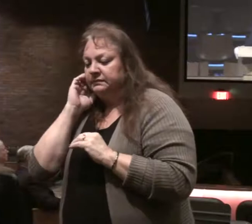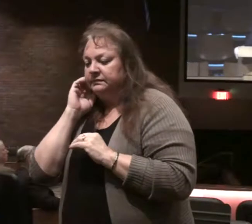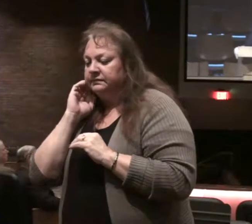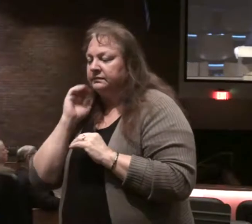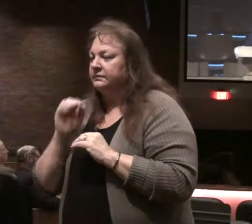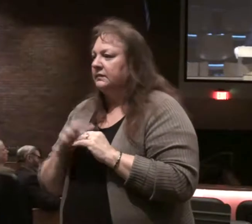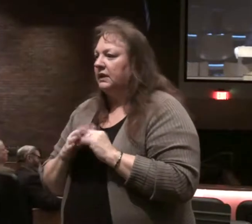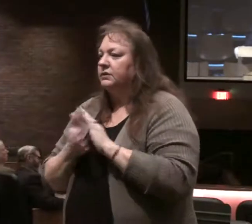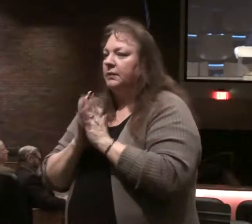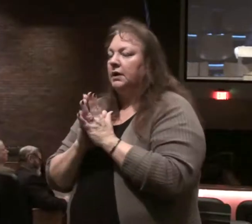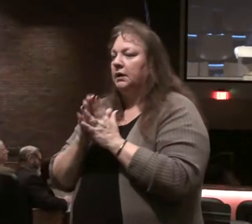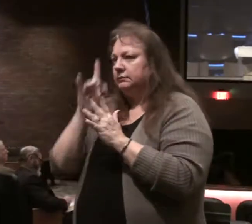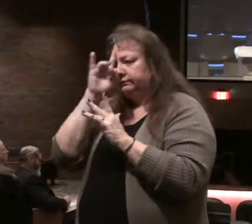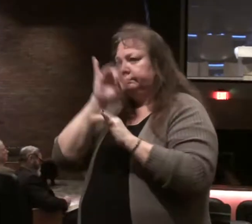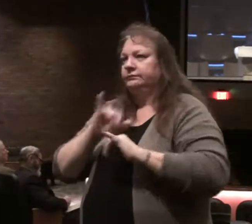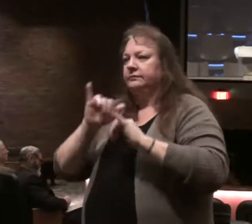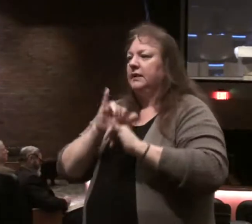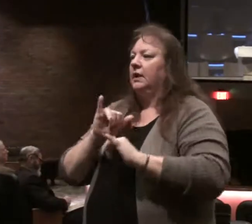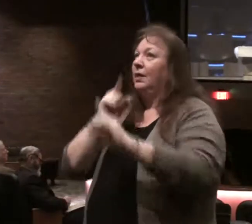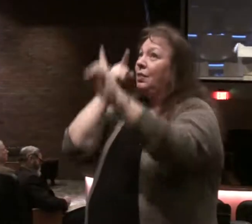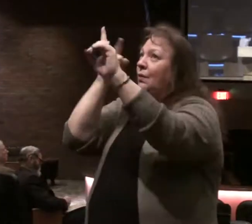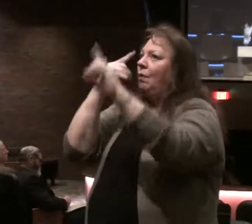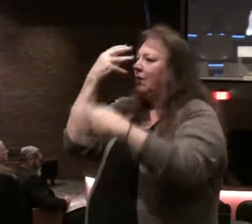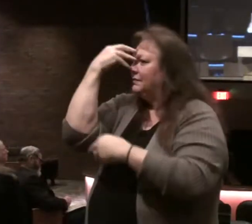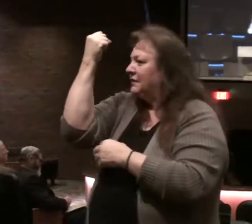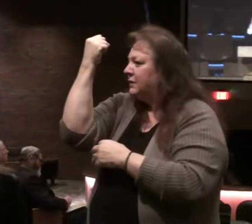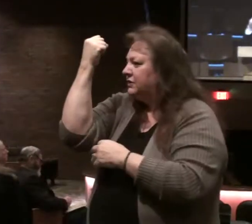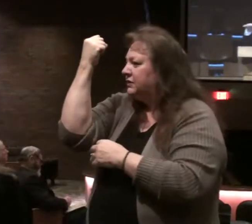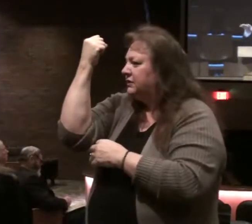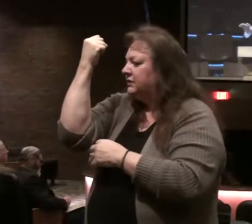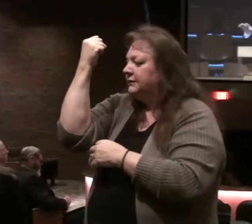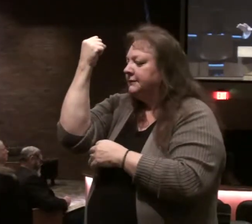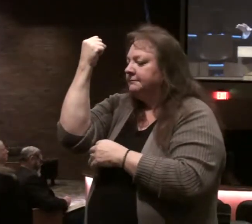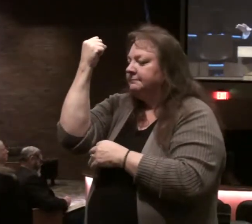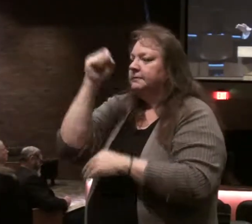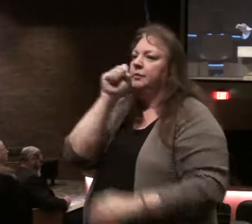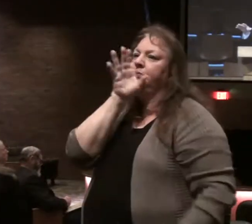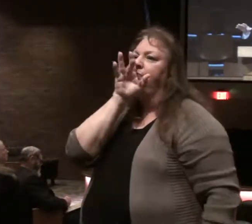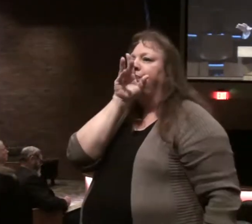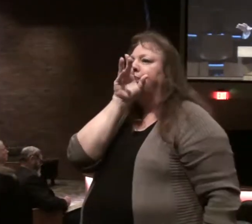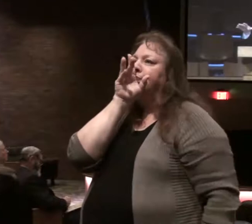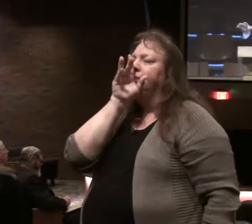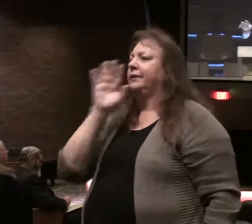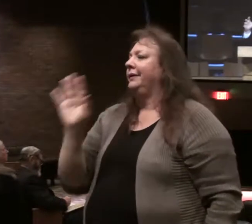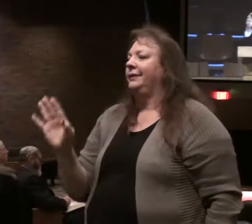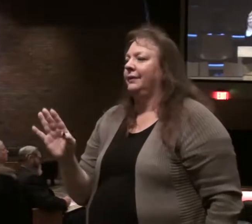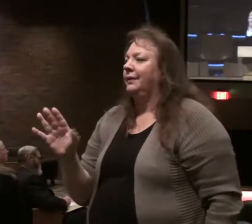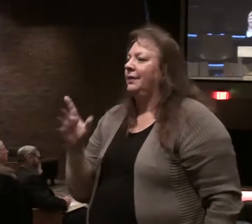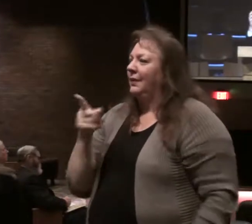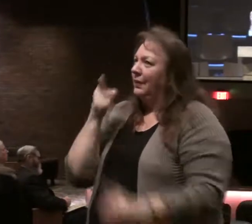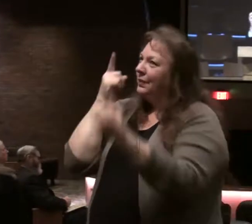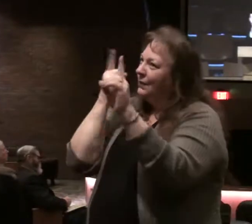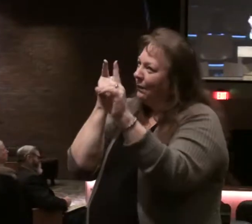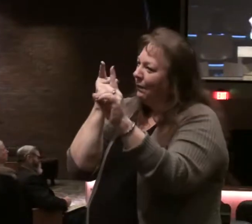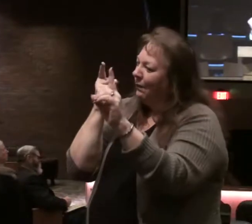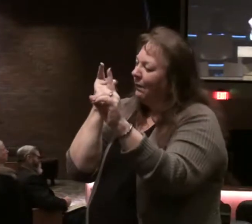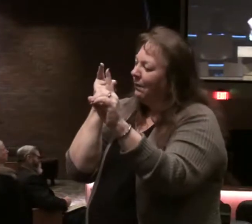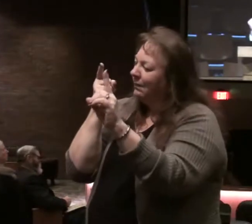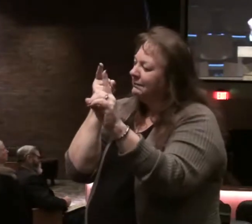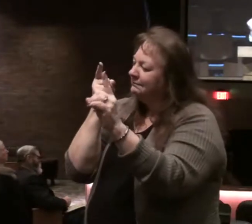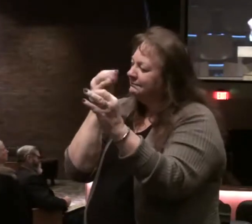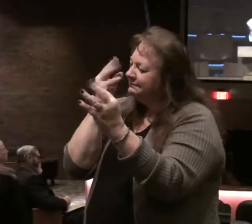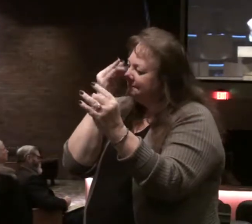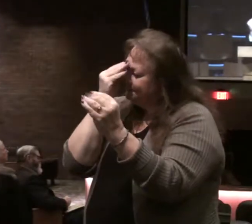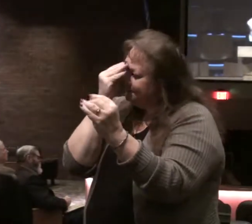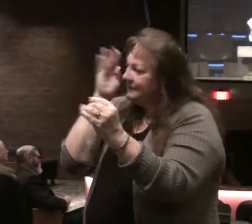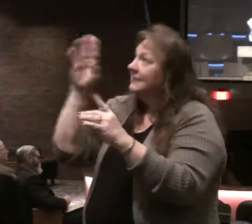into a mechanical process. The goal of memorization isn't just to spit verses back out. The goal would be that you can chew over